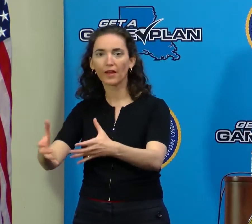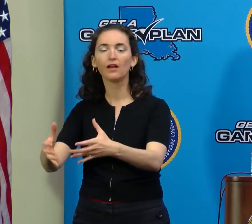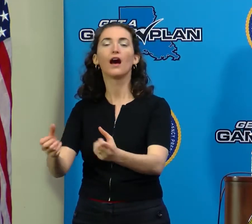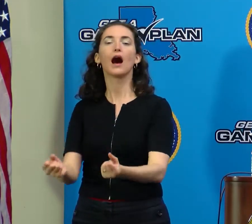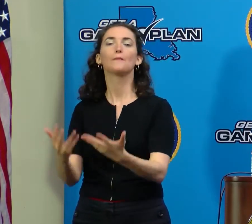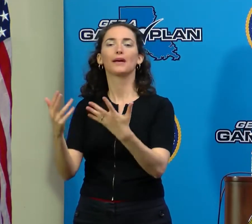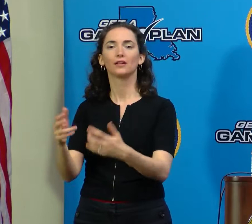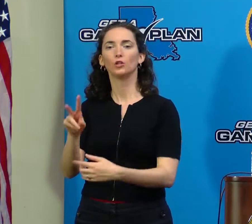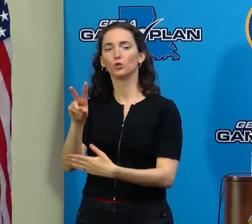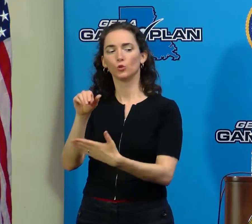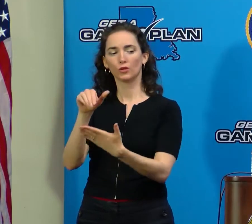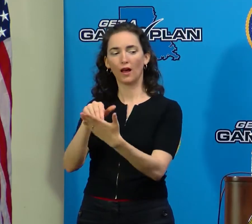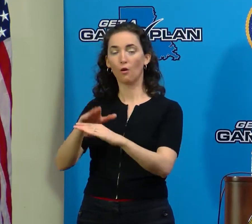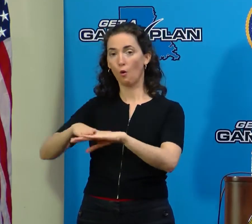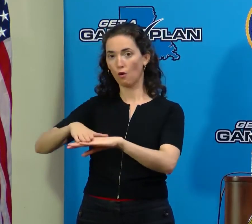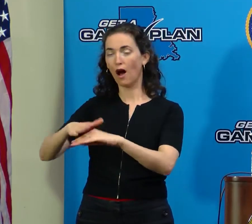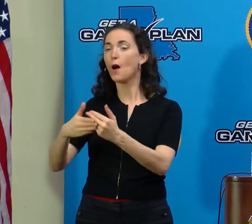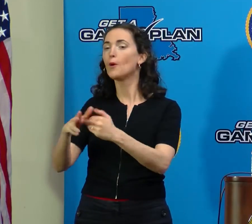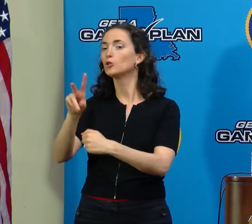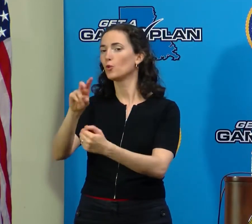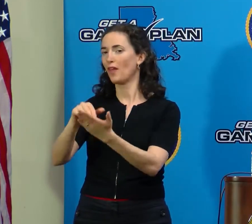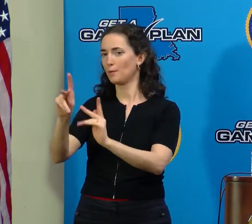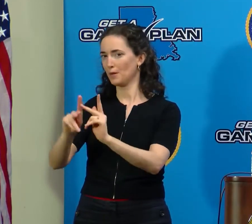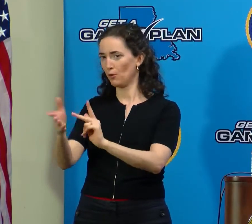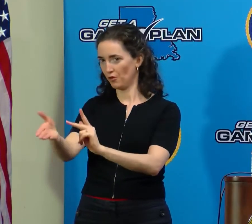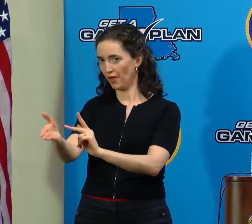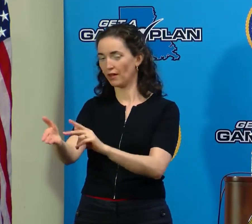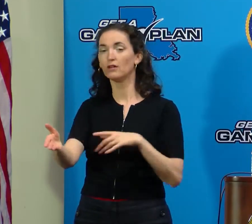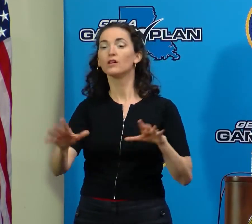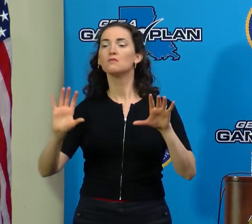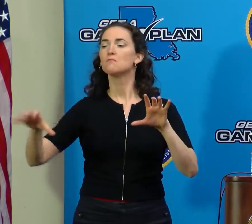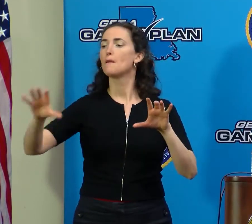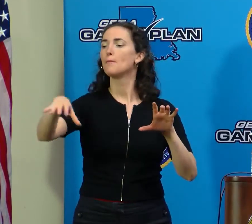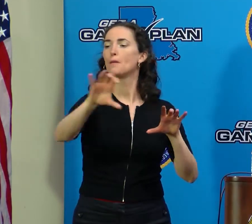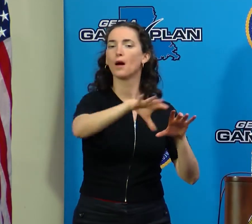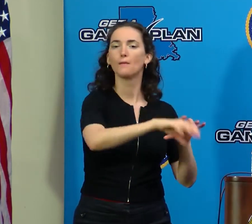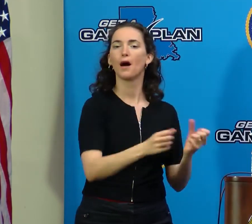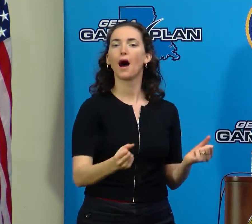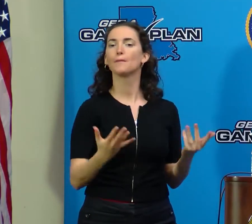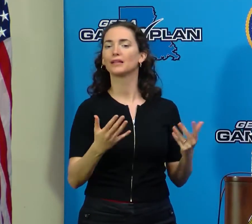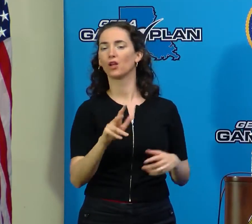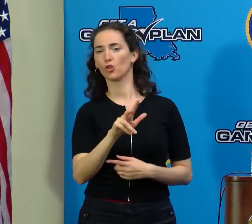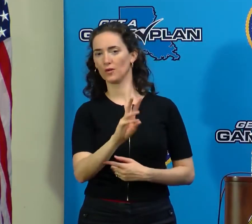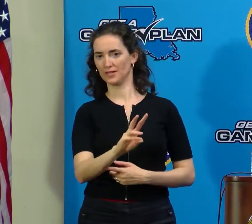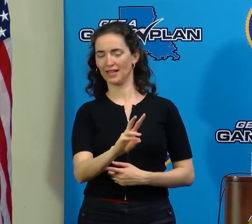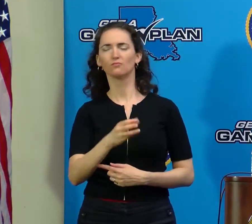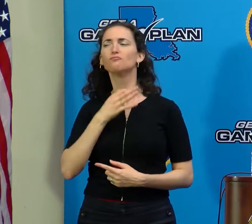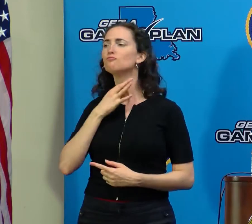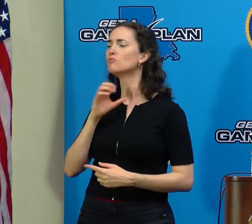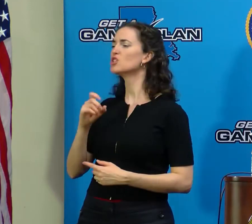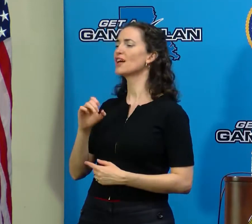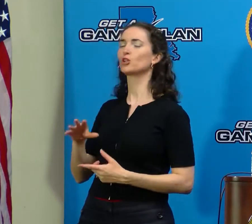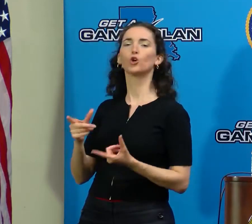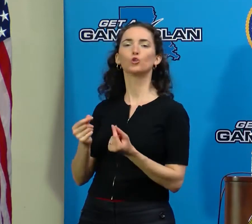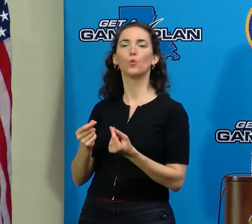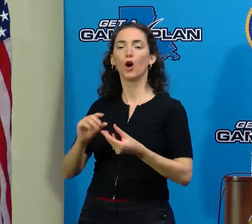Louisiana. For the latest shelter information, text LA Shelter to 898